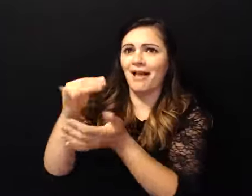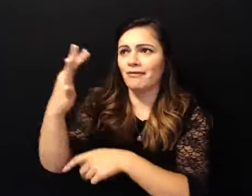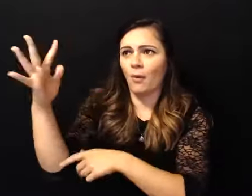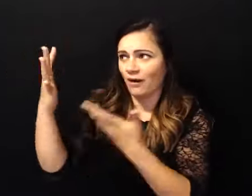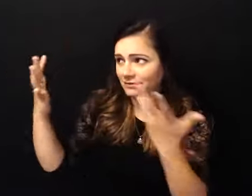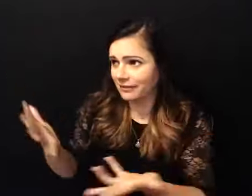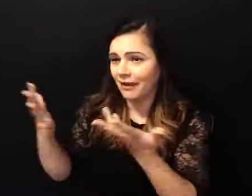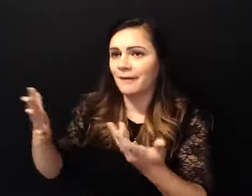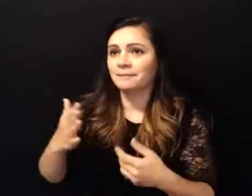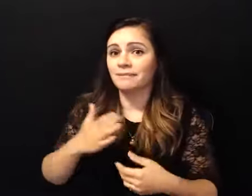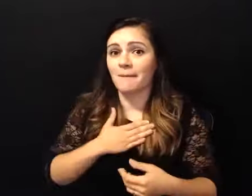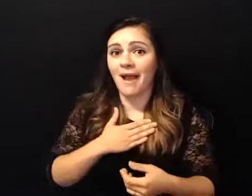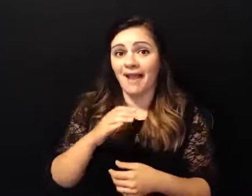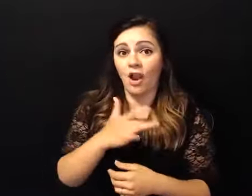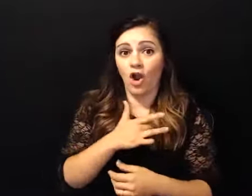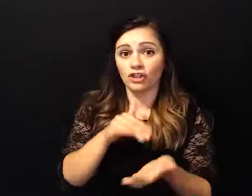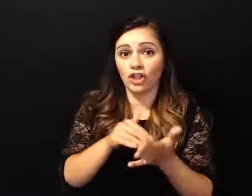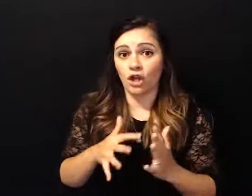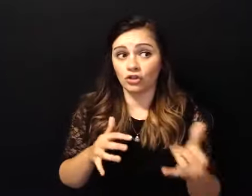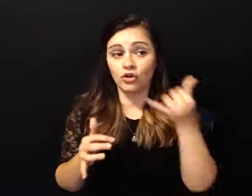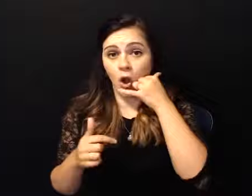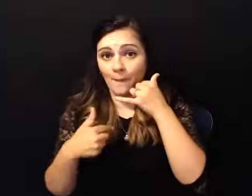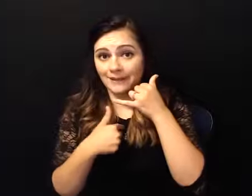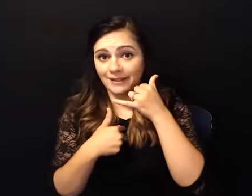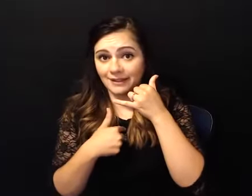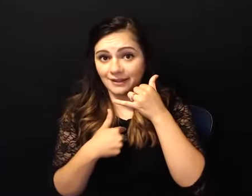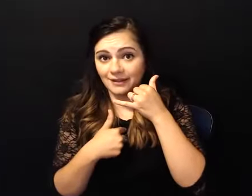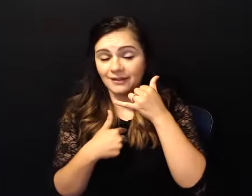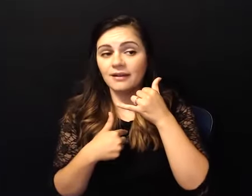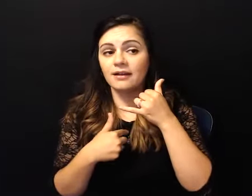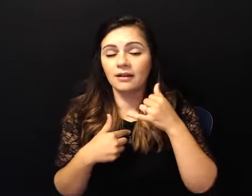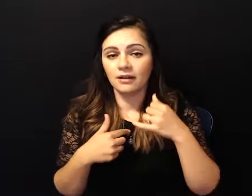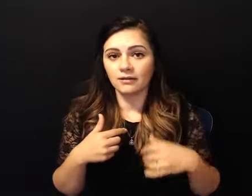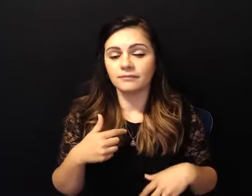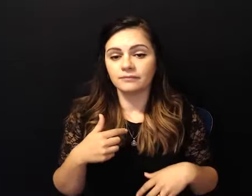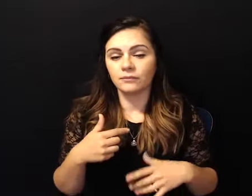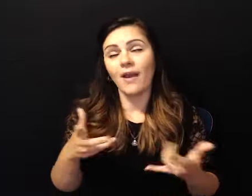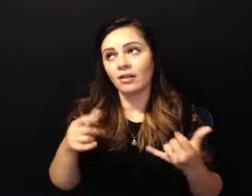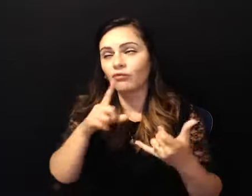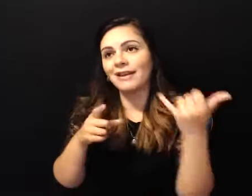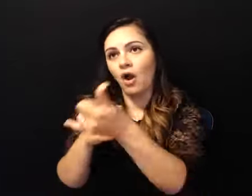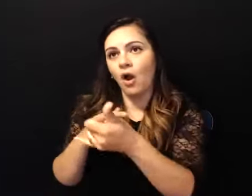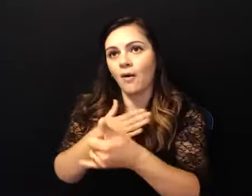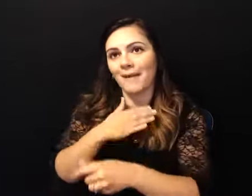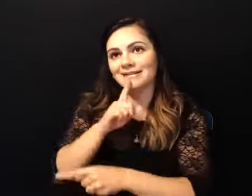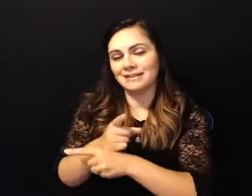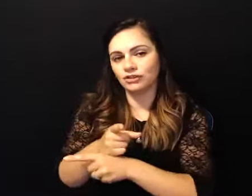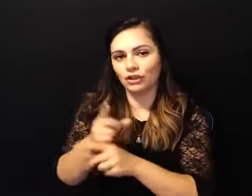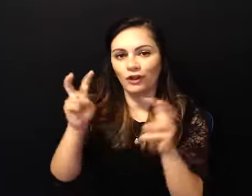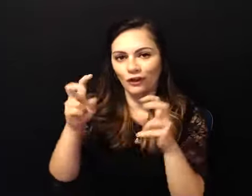on my sister uh one of the ladies that was there's phone and uh said you need